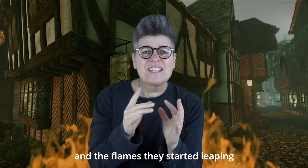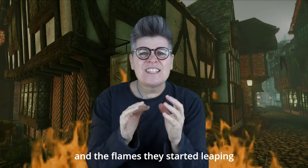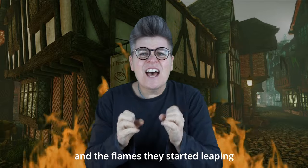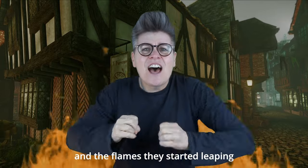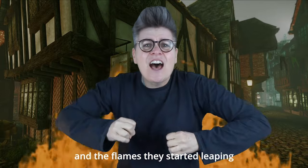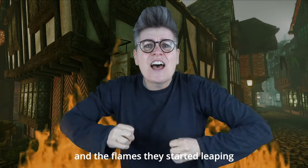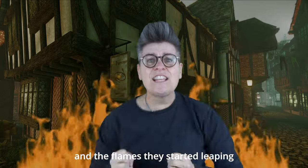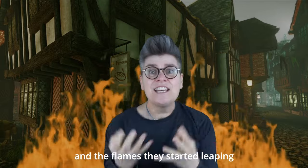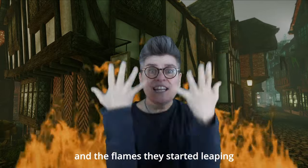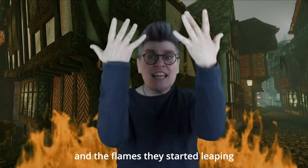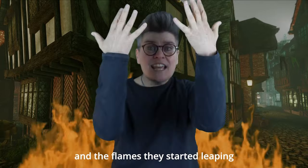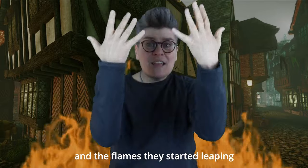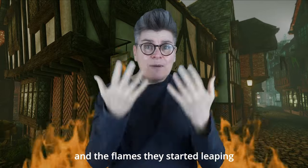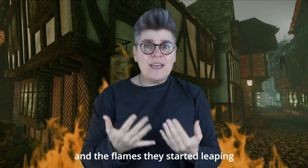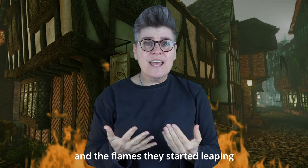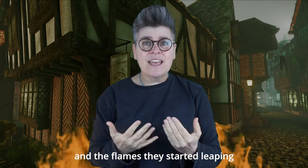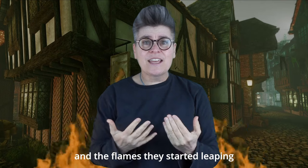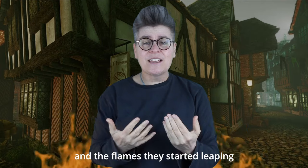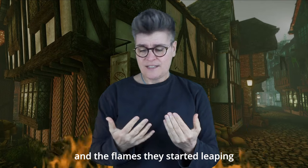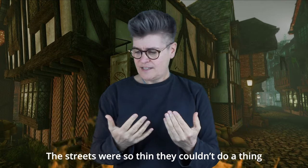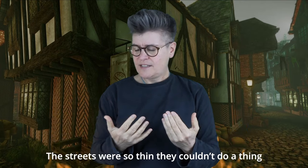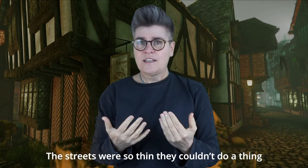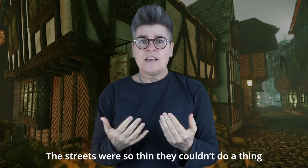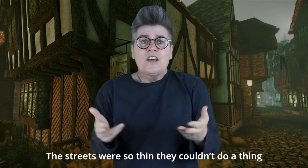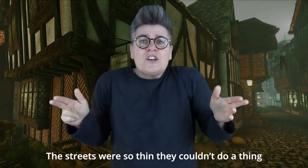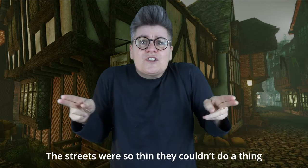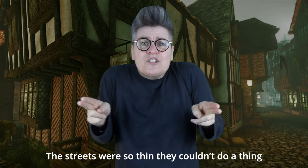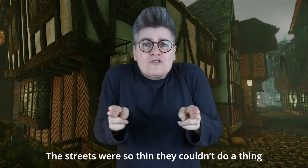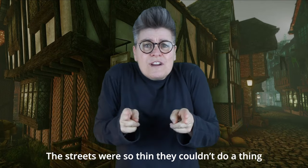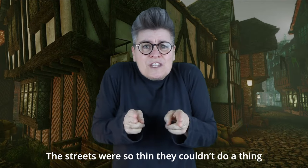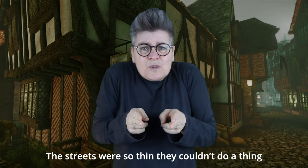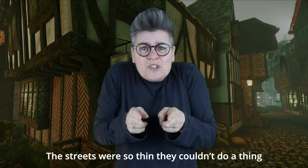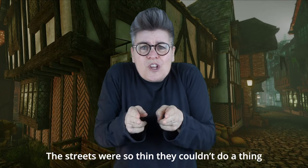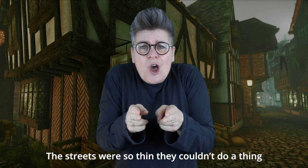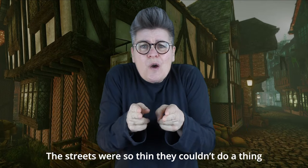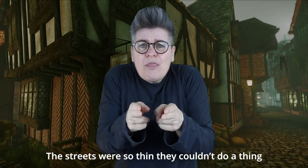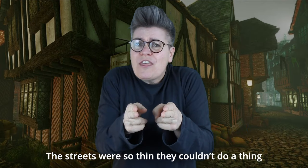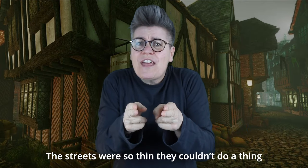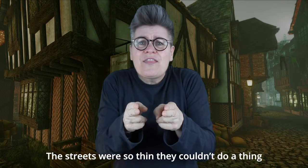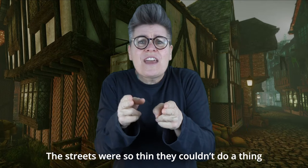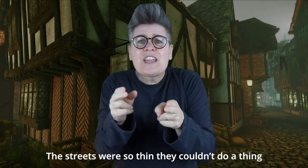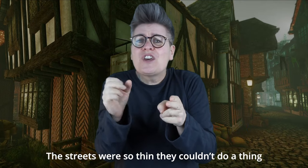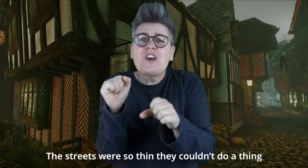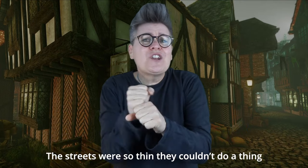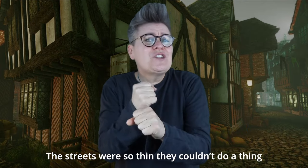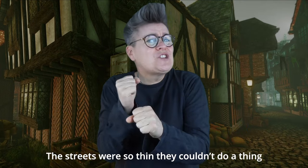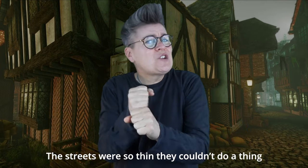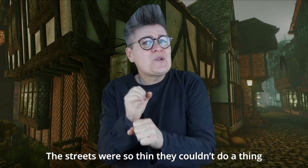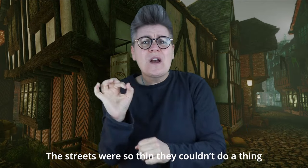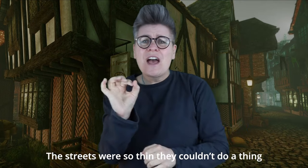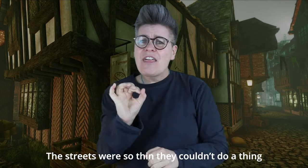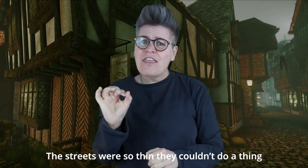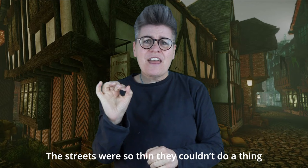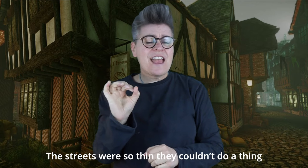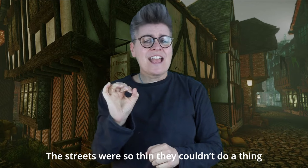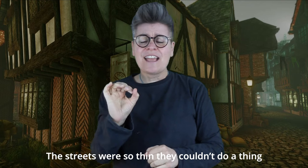started leaping The streets were so thin they couldn't do a thing